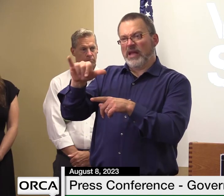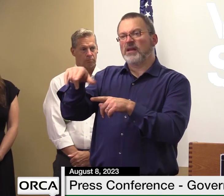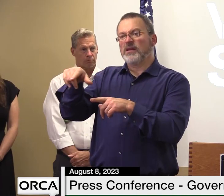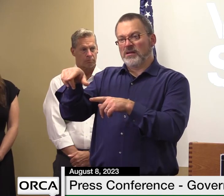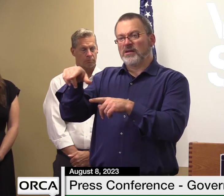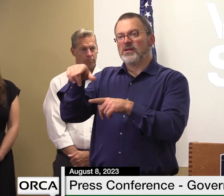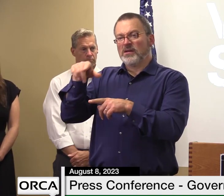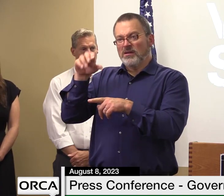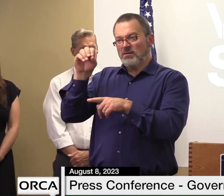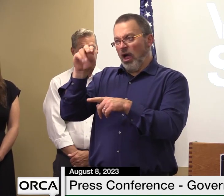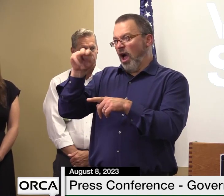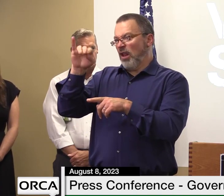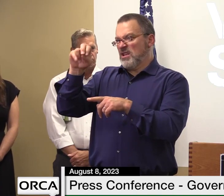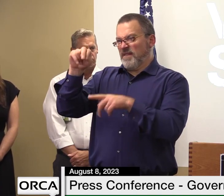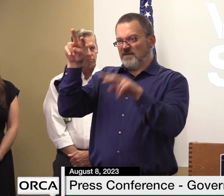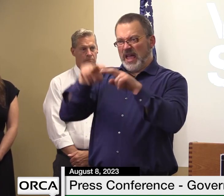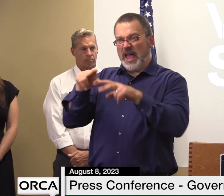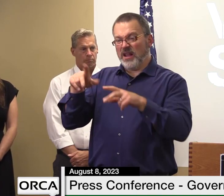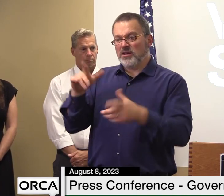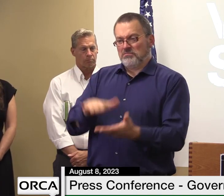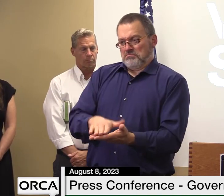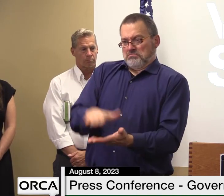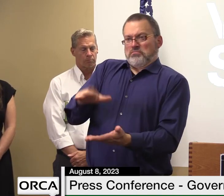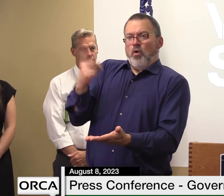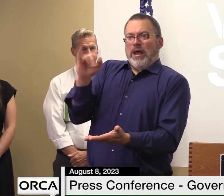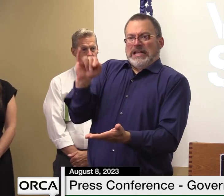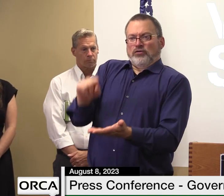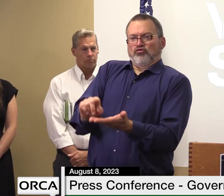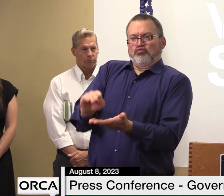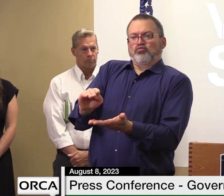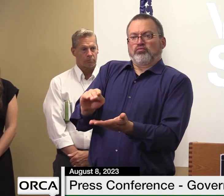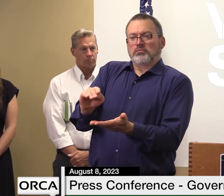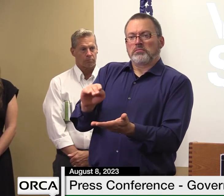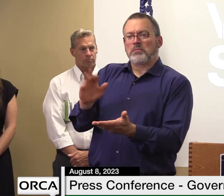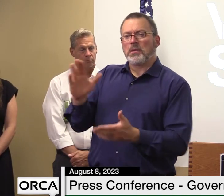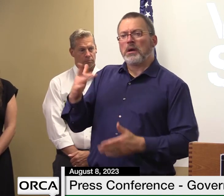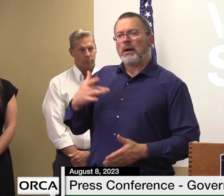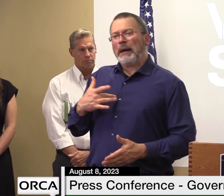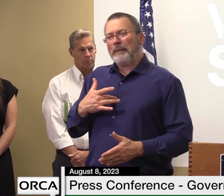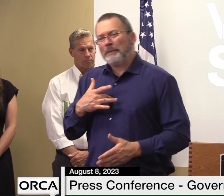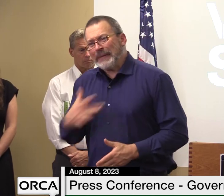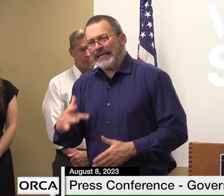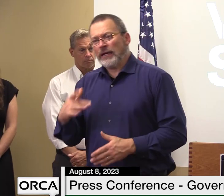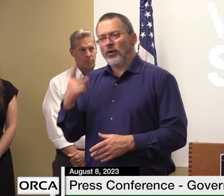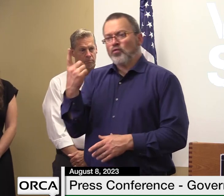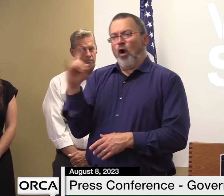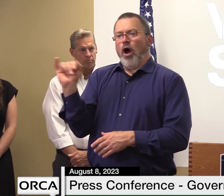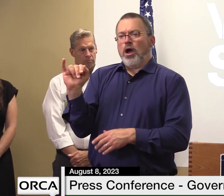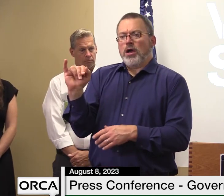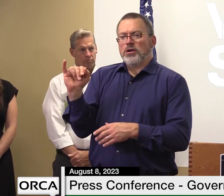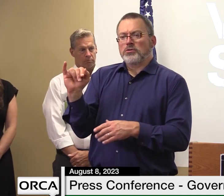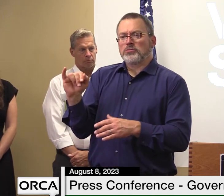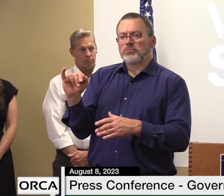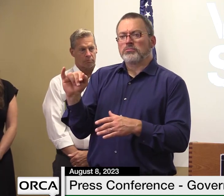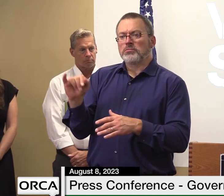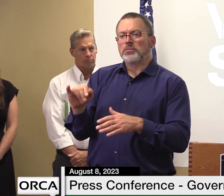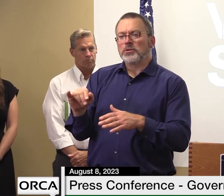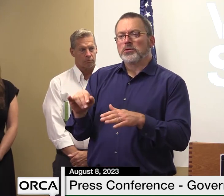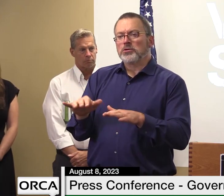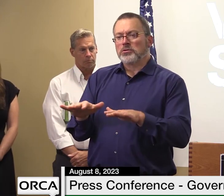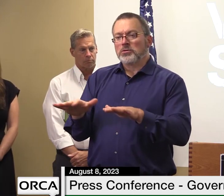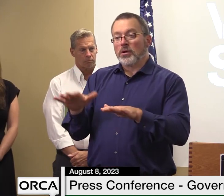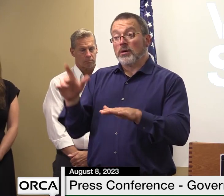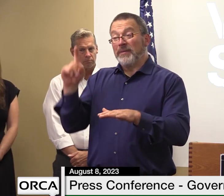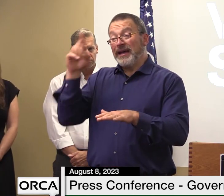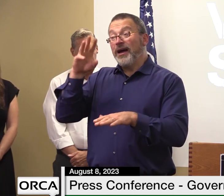rain last night and typically under normal circumstances is that one inch of rain would elevate the mad river about a